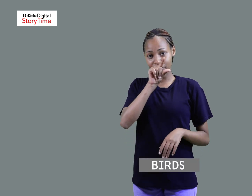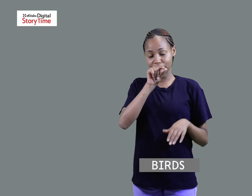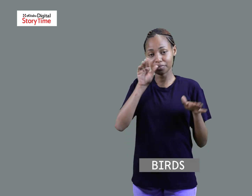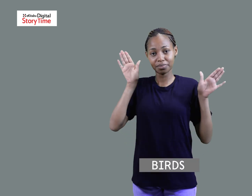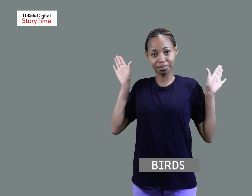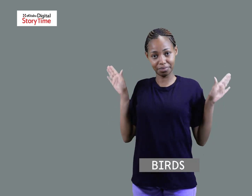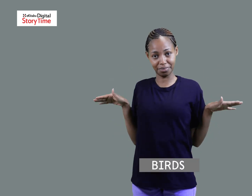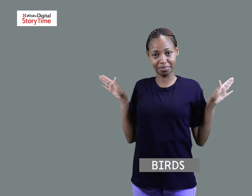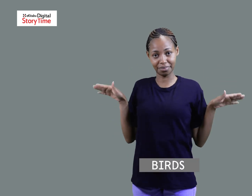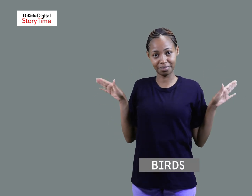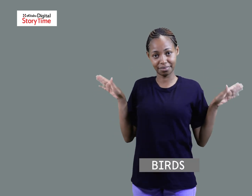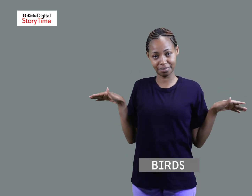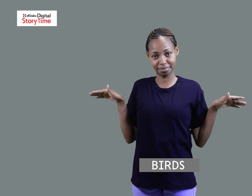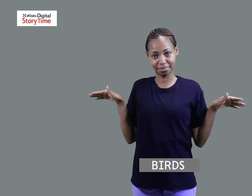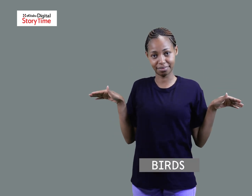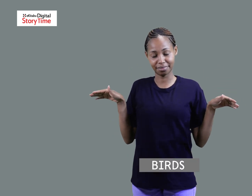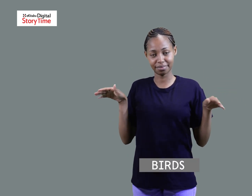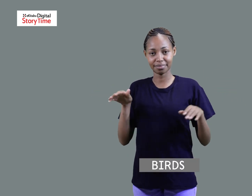buds